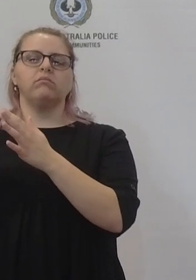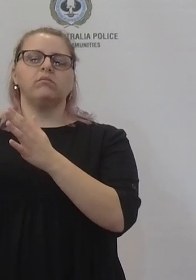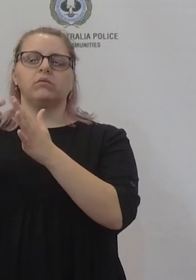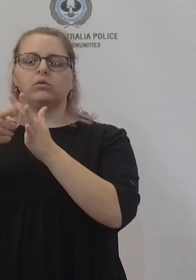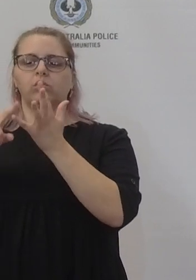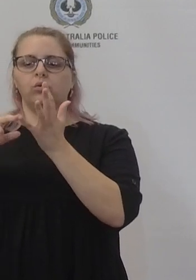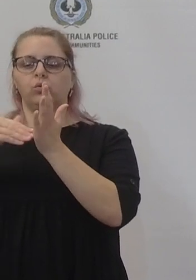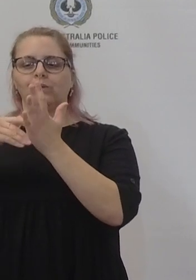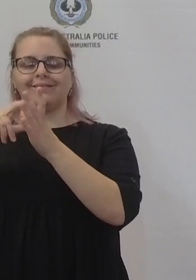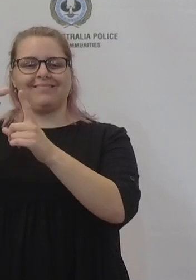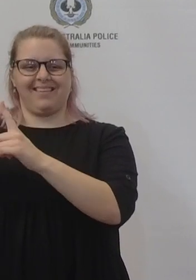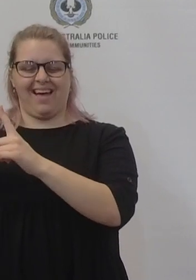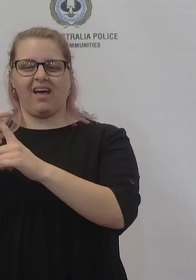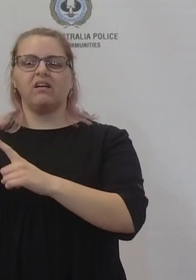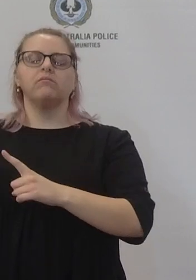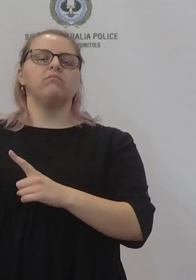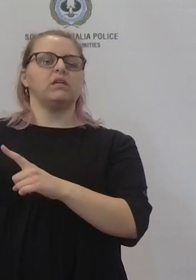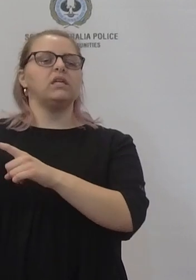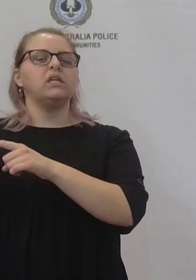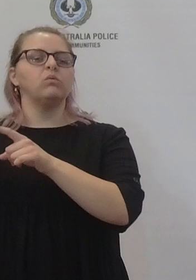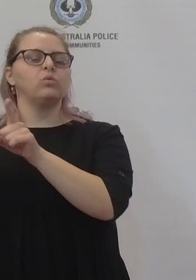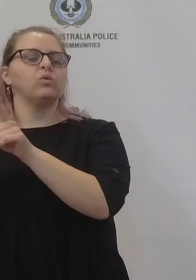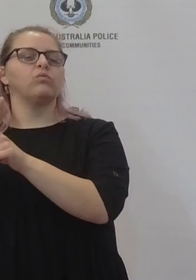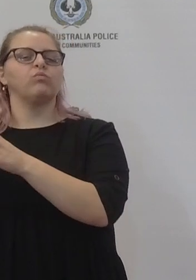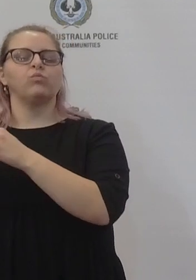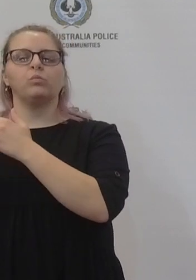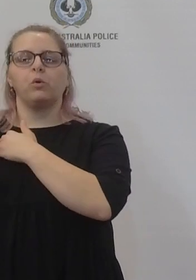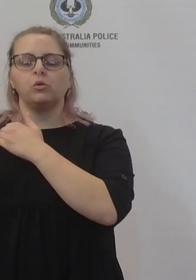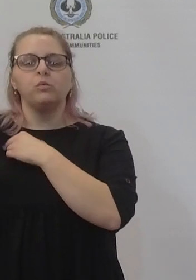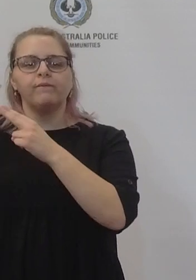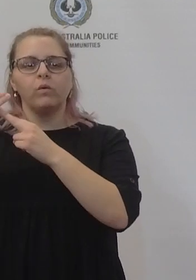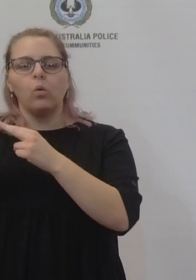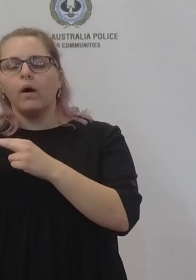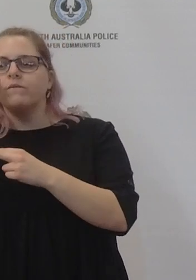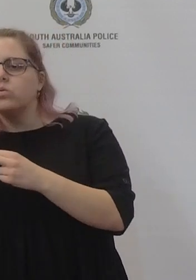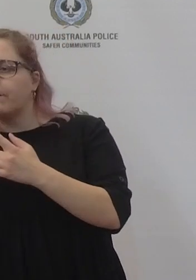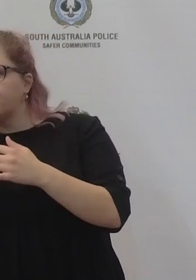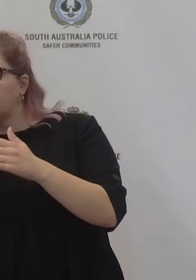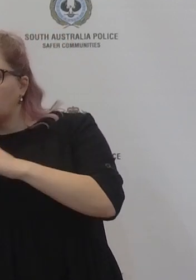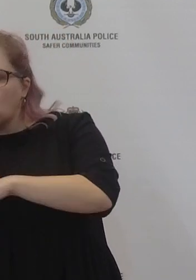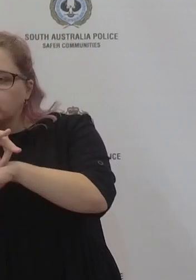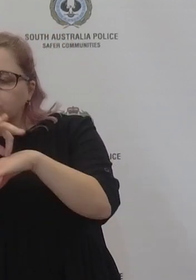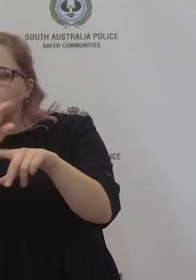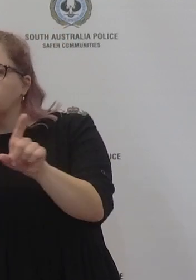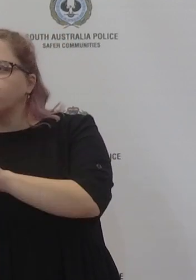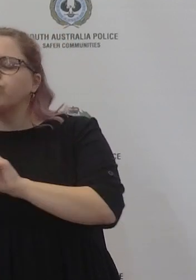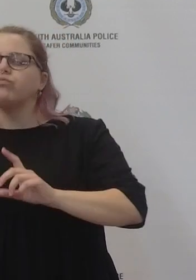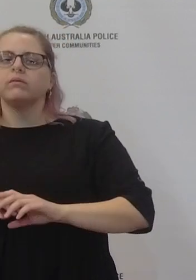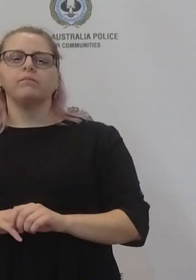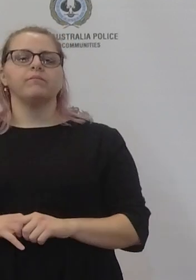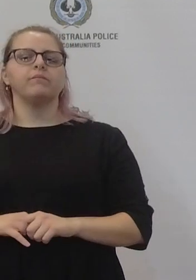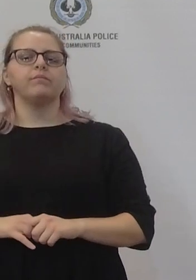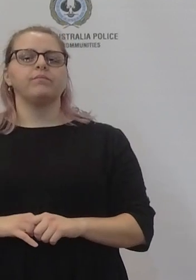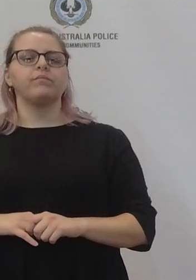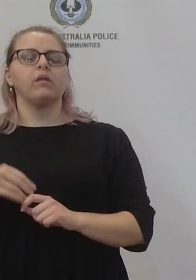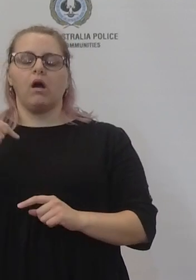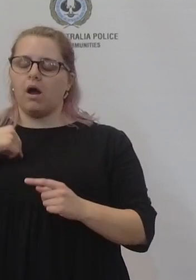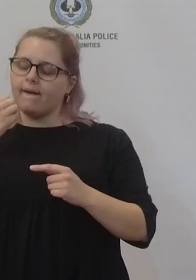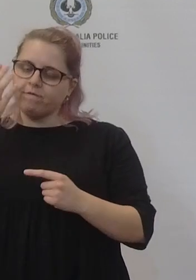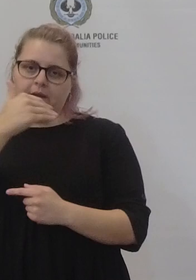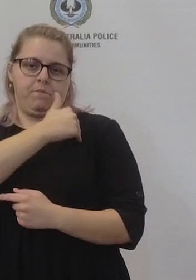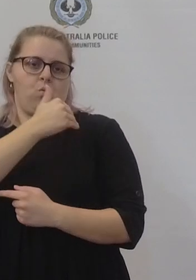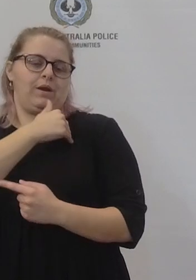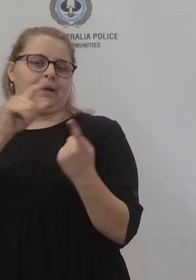um workforce and of course our ce dr chris mcgowan is very much involved however i do get on a meeting every